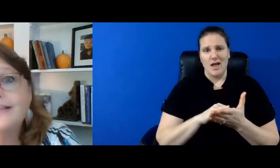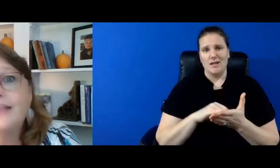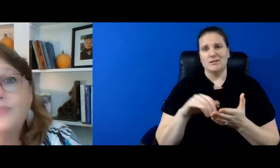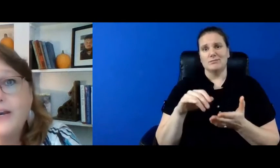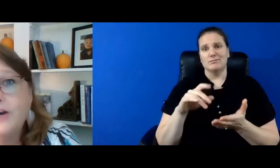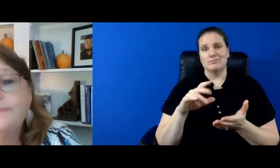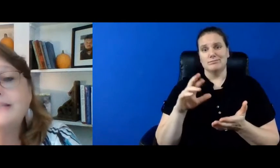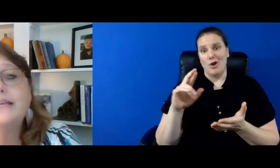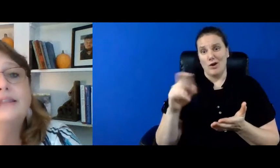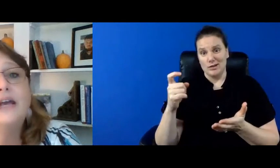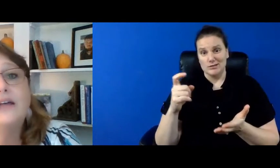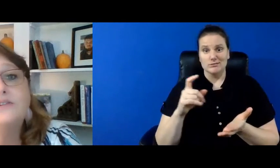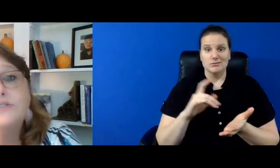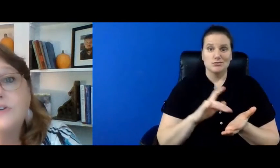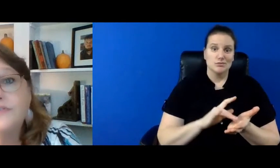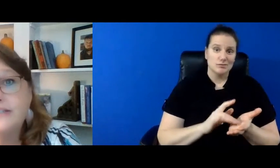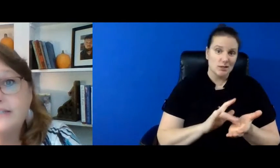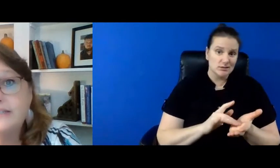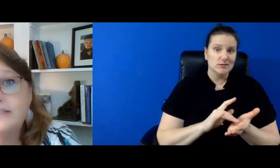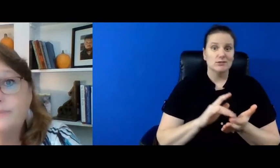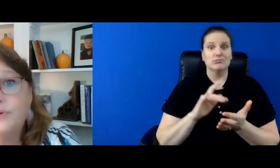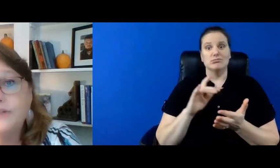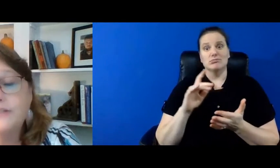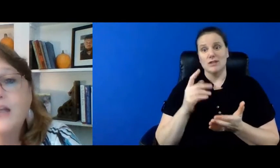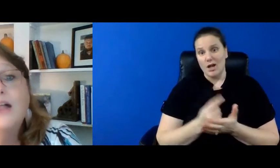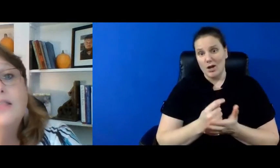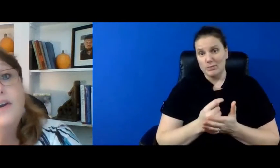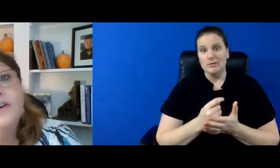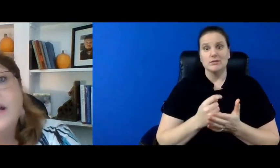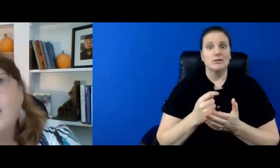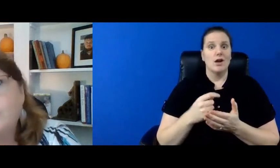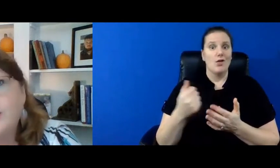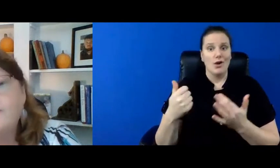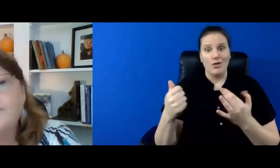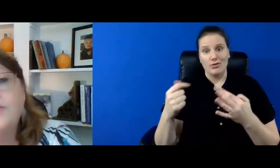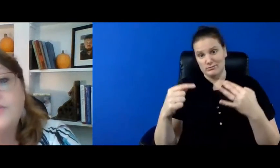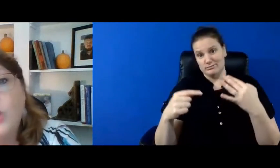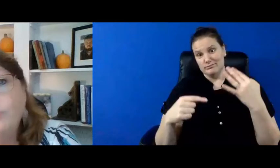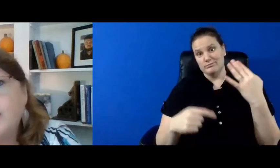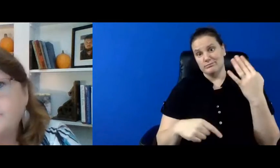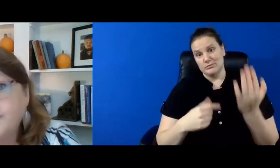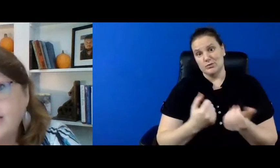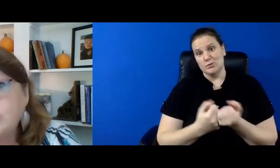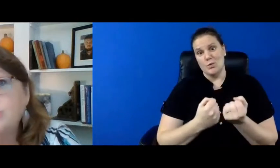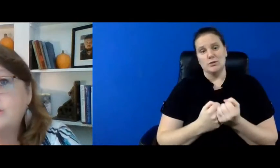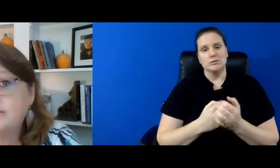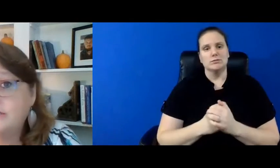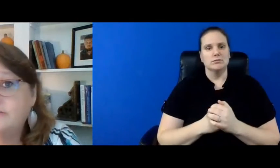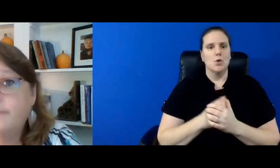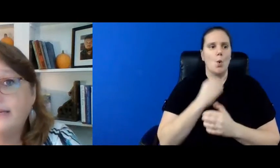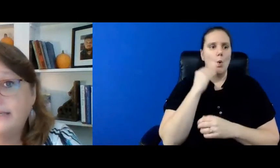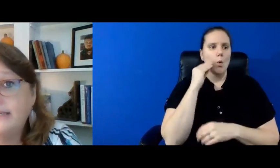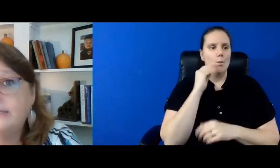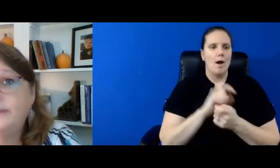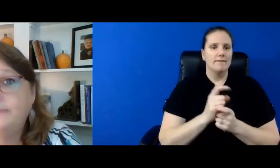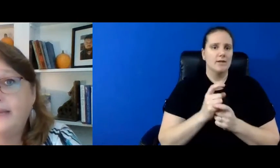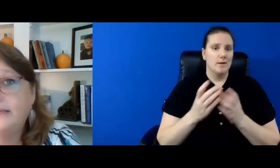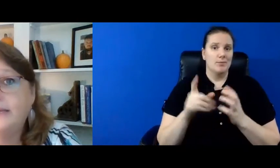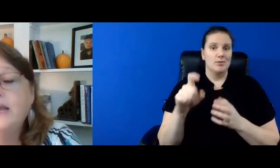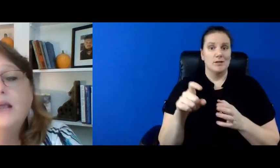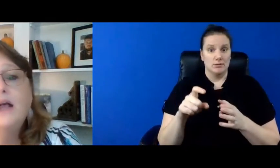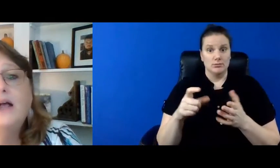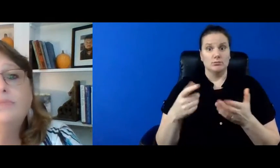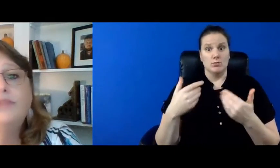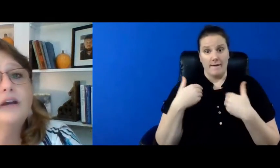drugs and therapies and the other services and supports they're going to help cover those home modifications that you might need to be